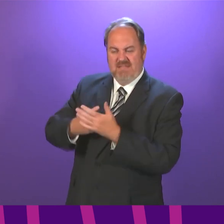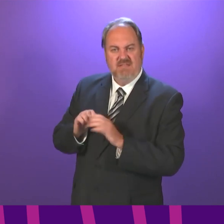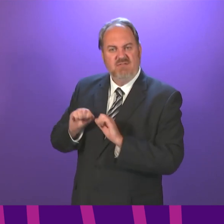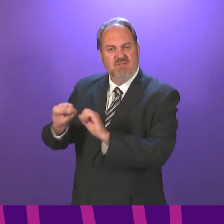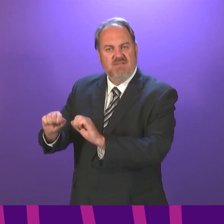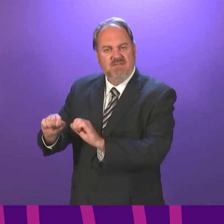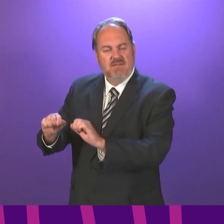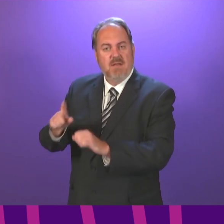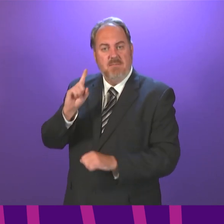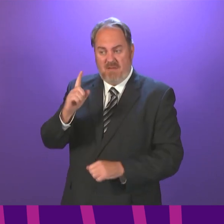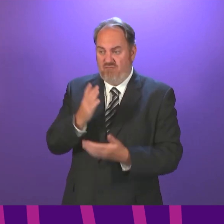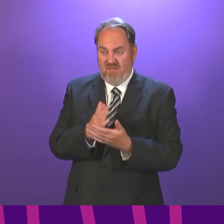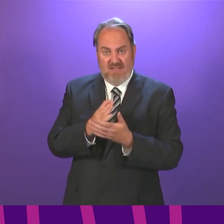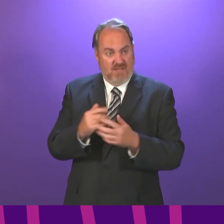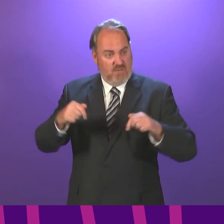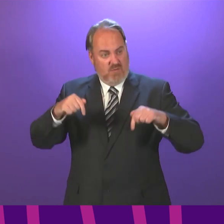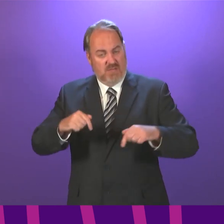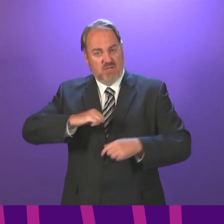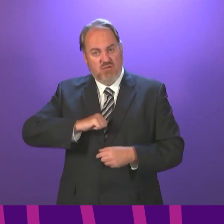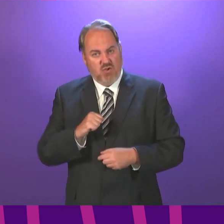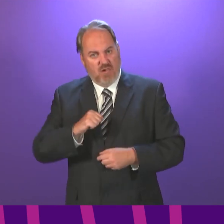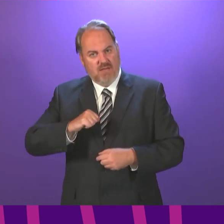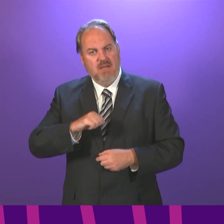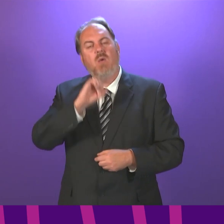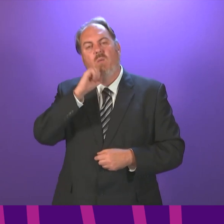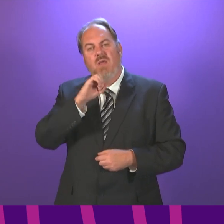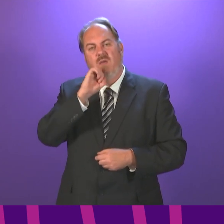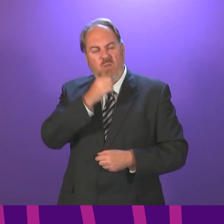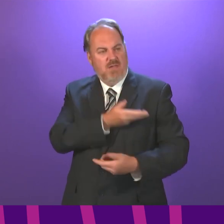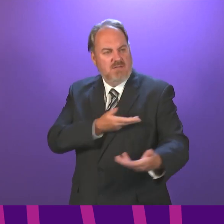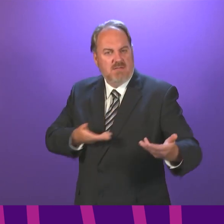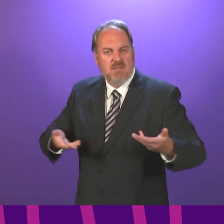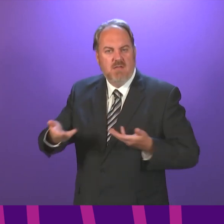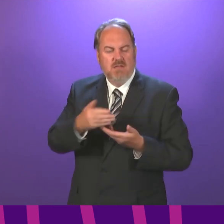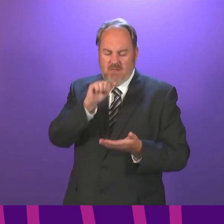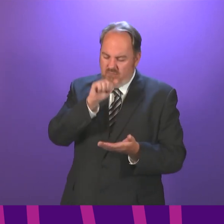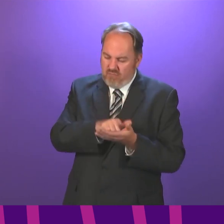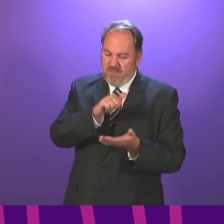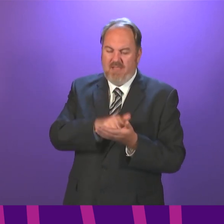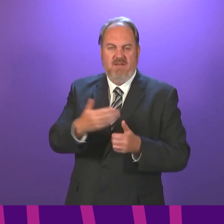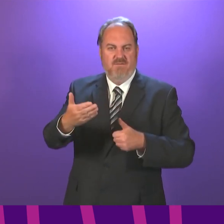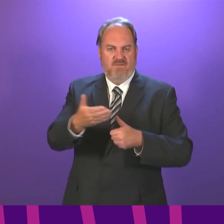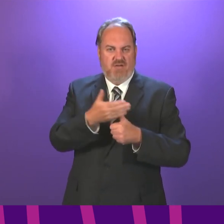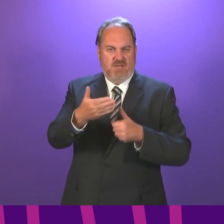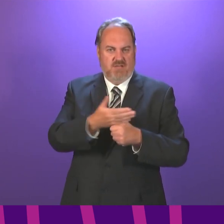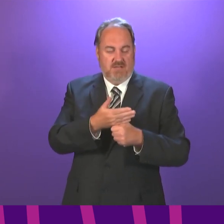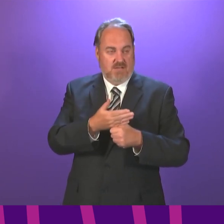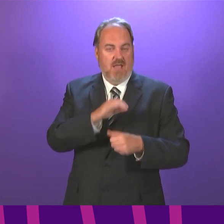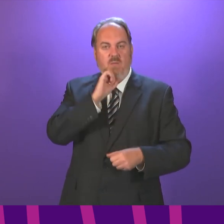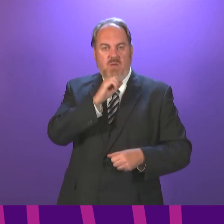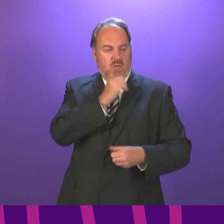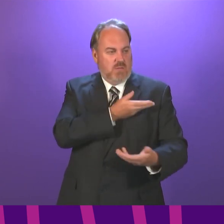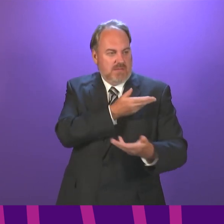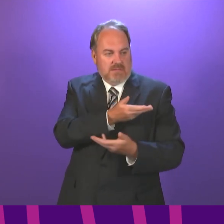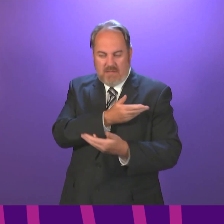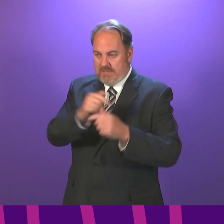the UK, but fundamentally take decisions in proper consultation with Parliament that we think are right for Scotland. We will do that with all of